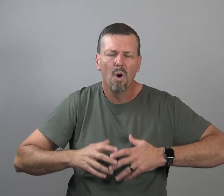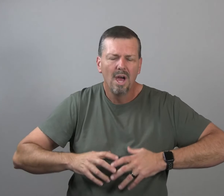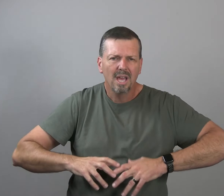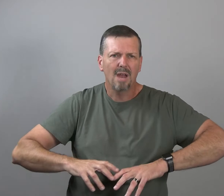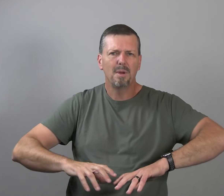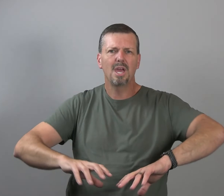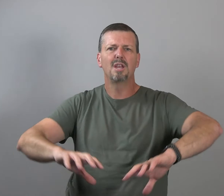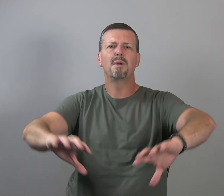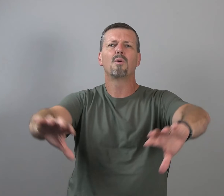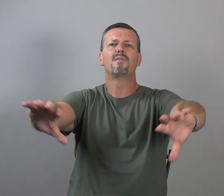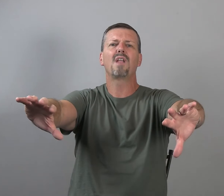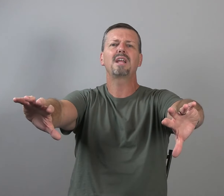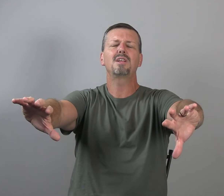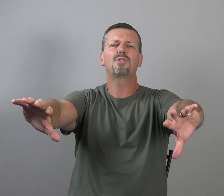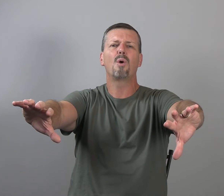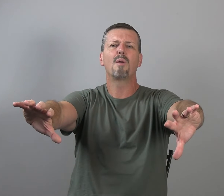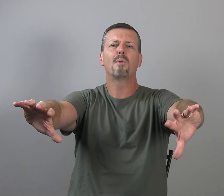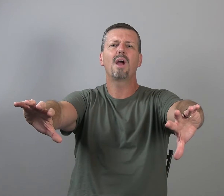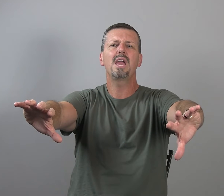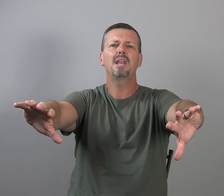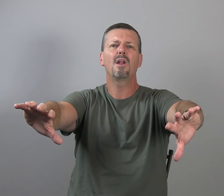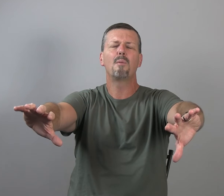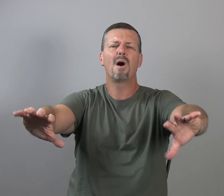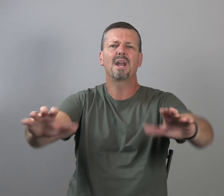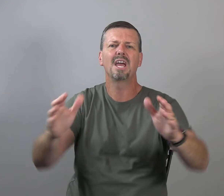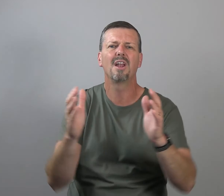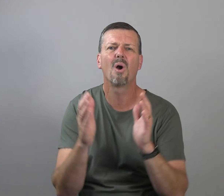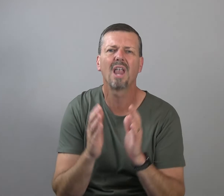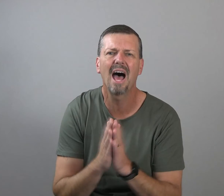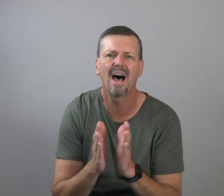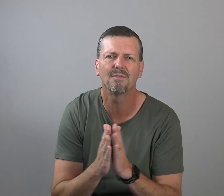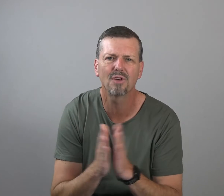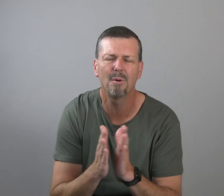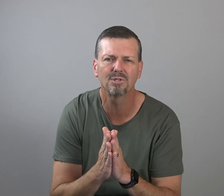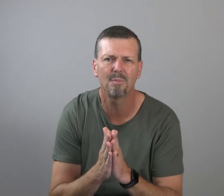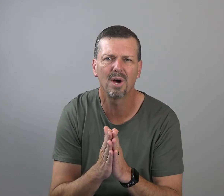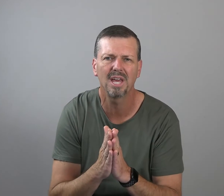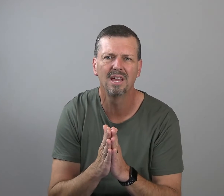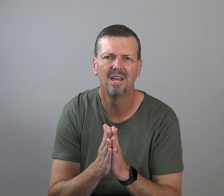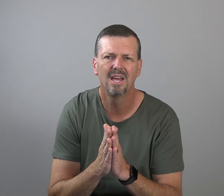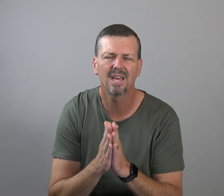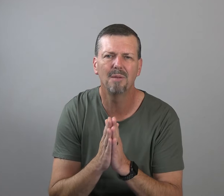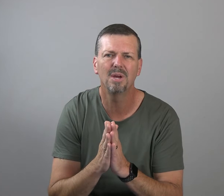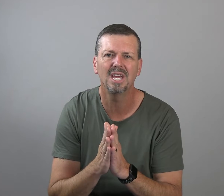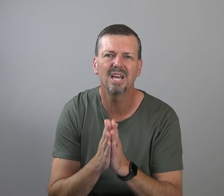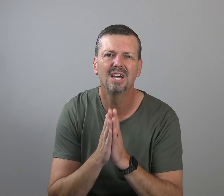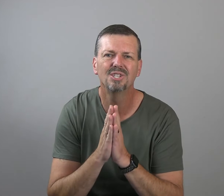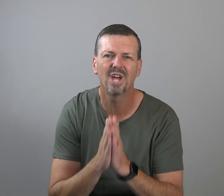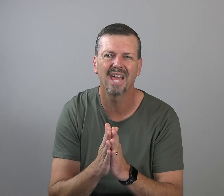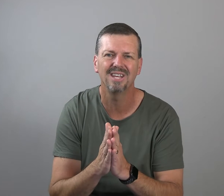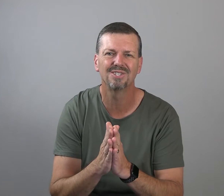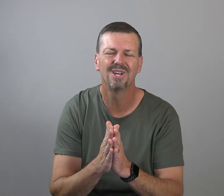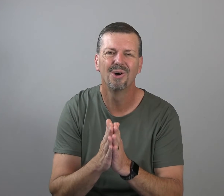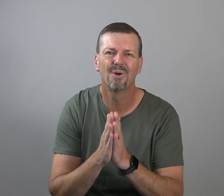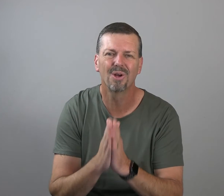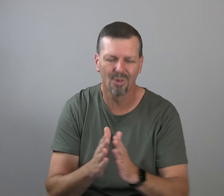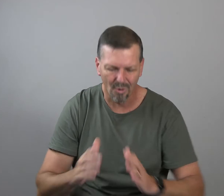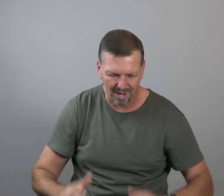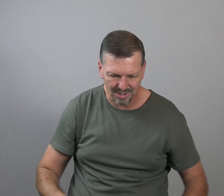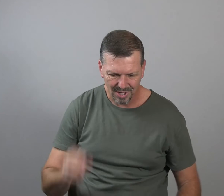can begin to be reflected through our brain and our body and our lives. Come on, somebody. Can be changed. What a glorious,